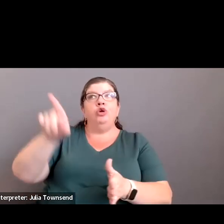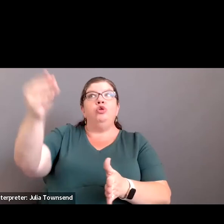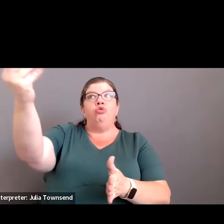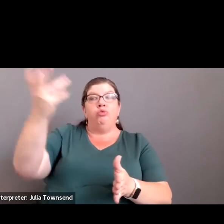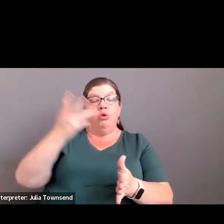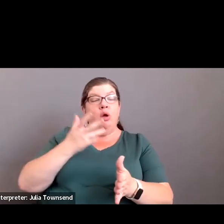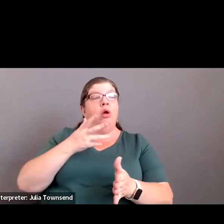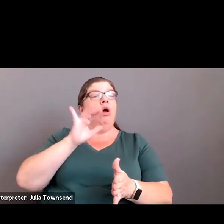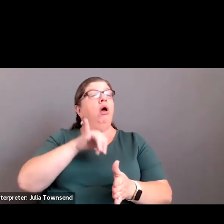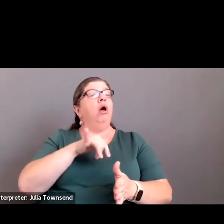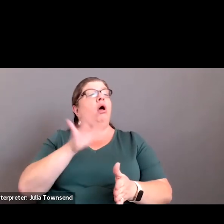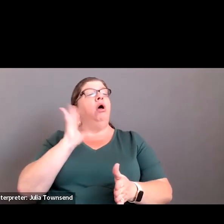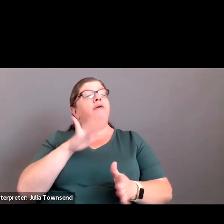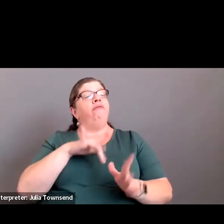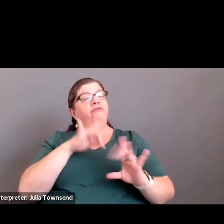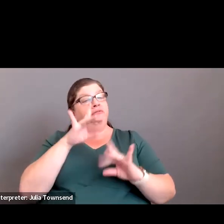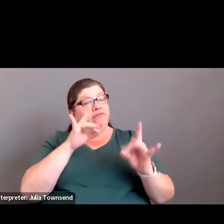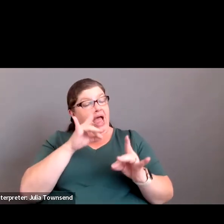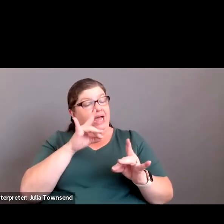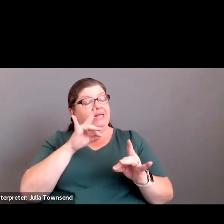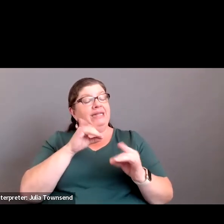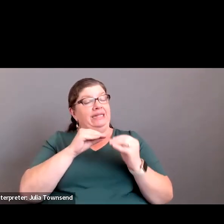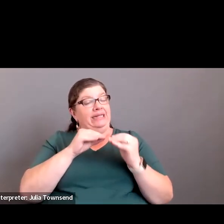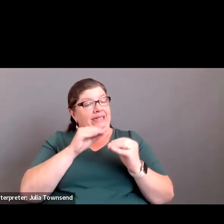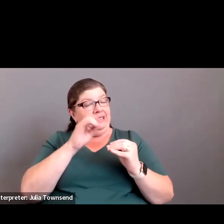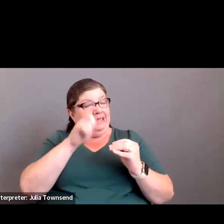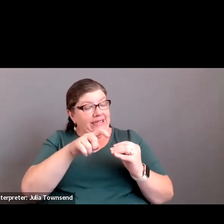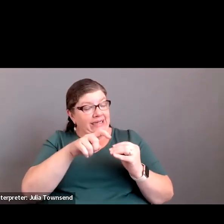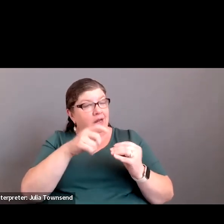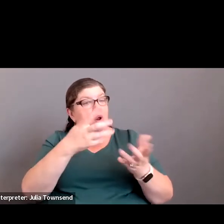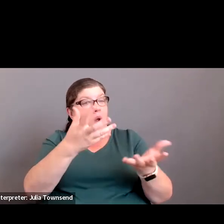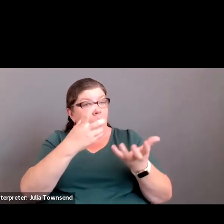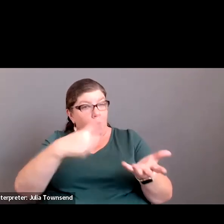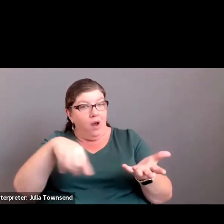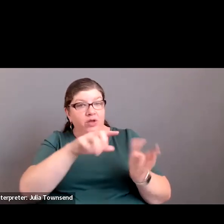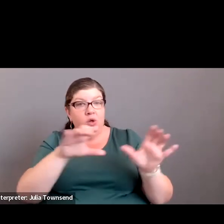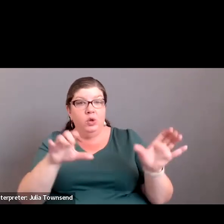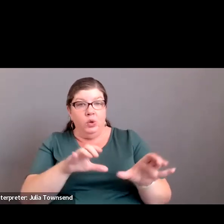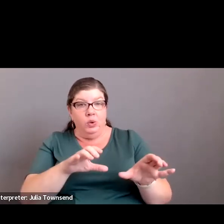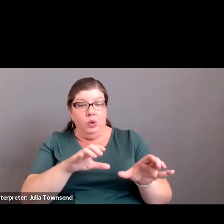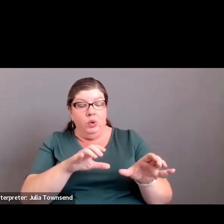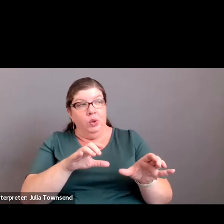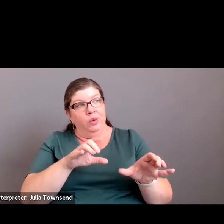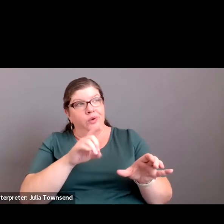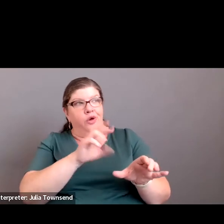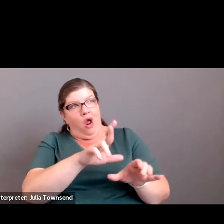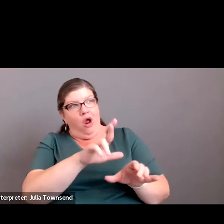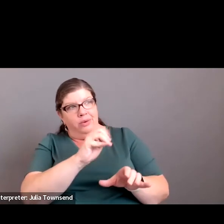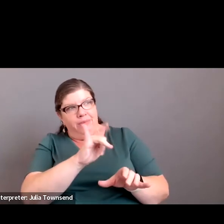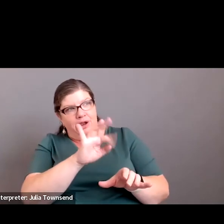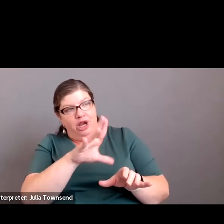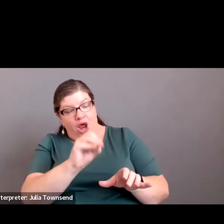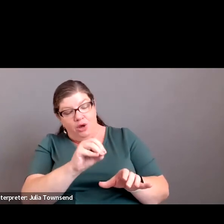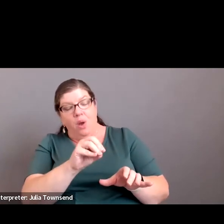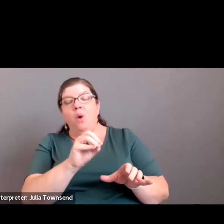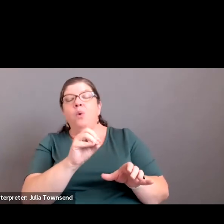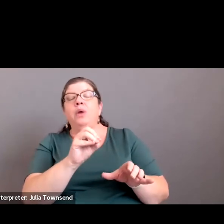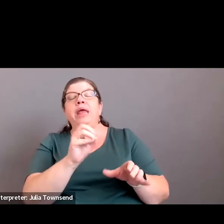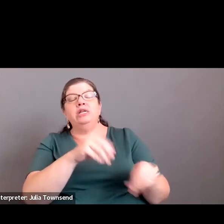okay, there's a finding in this process. What I'd like for you to do, Dr. Maltonado, is to